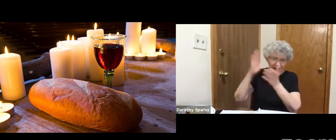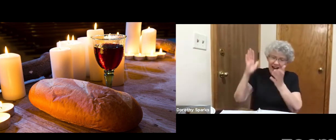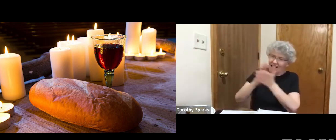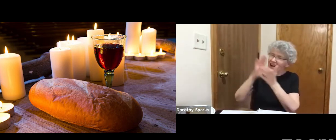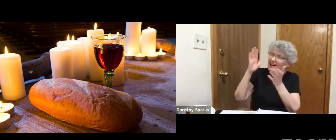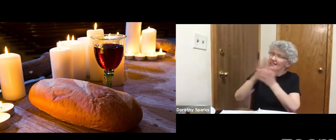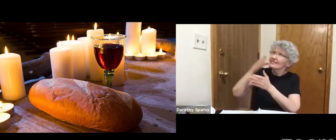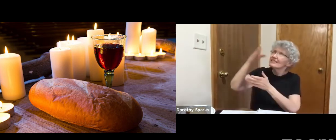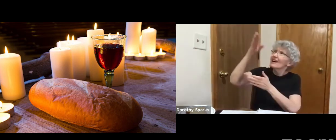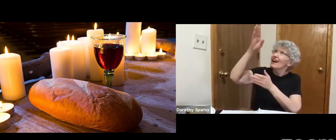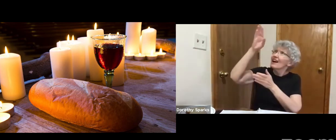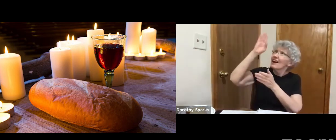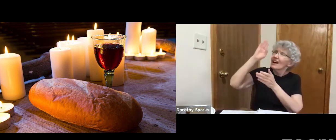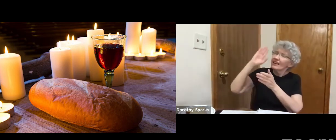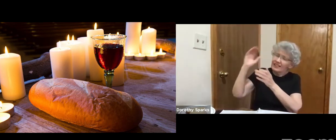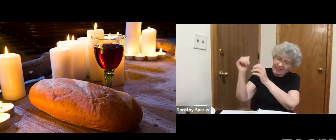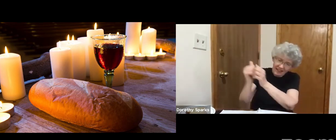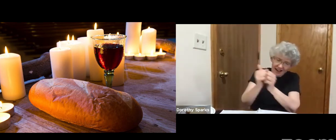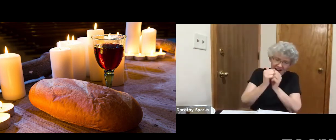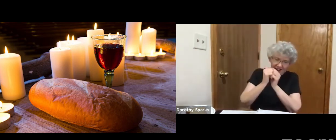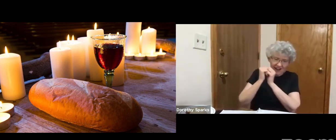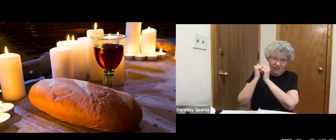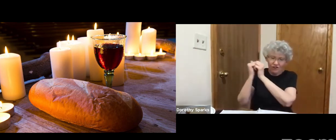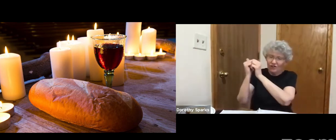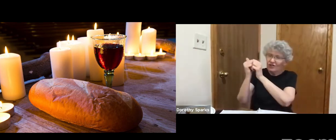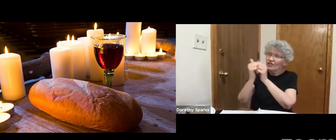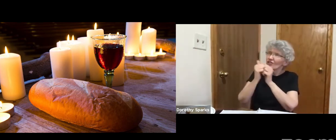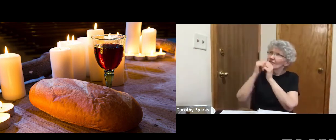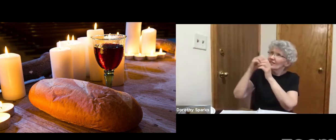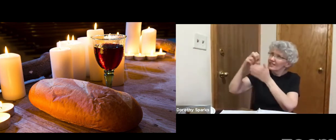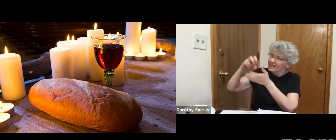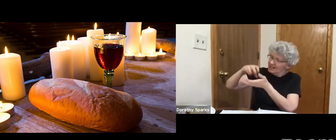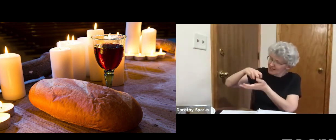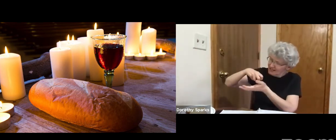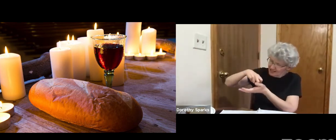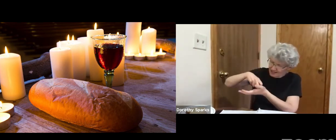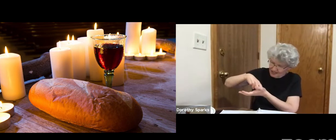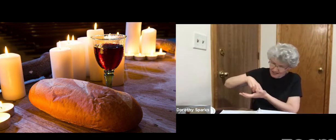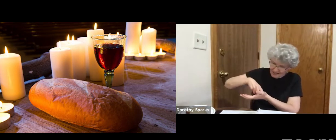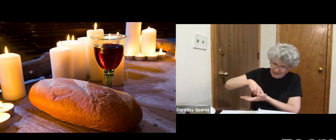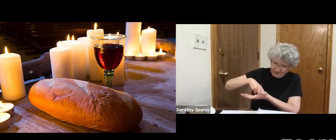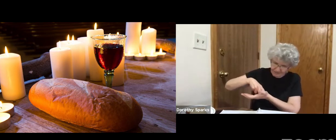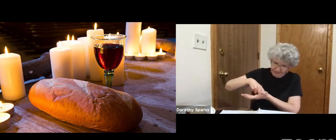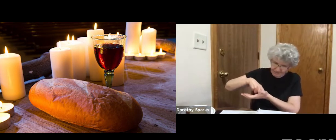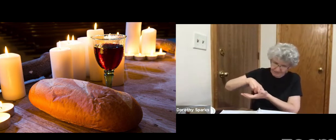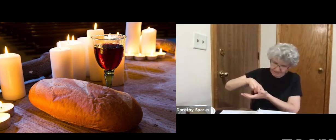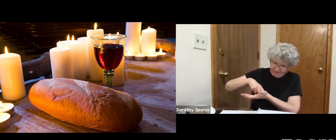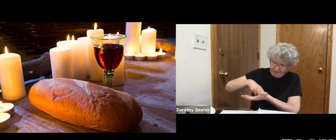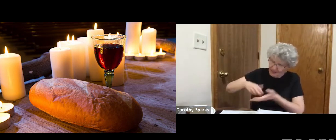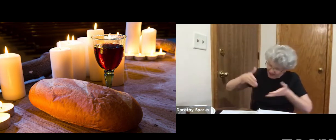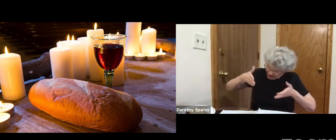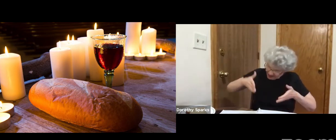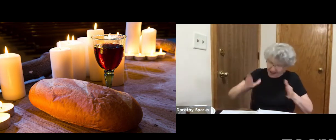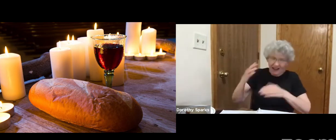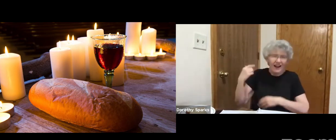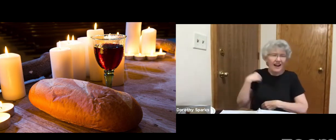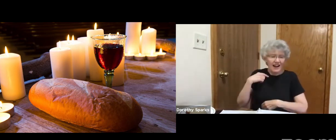together on our knees, Let us